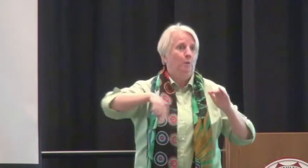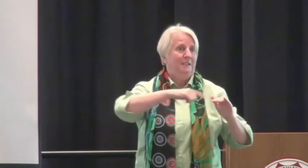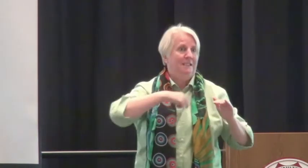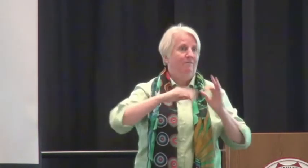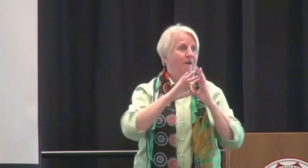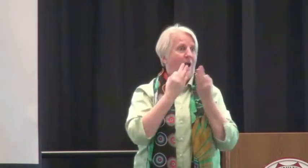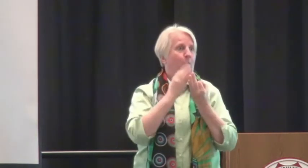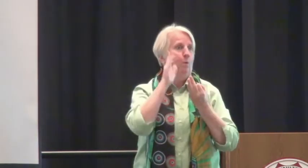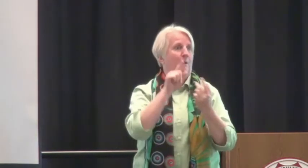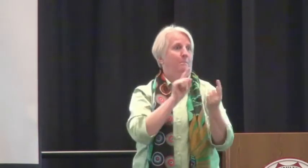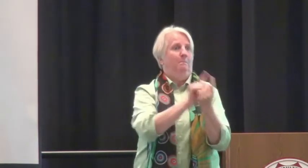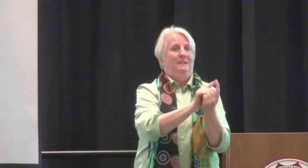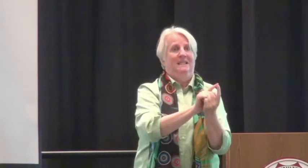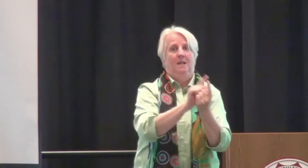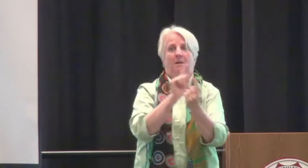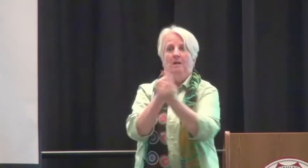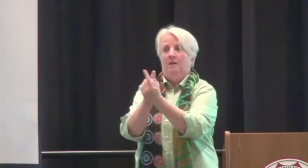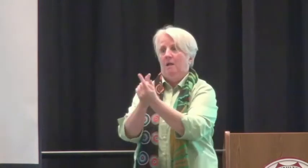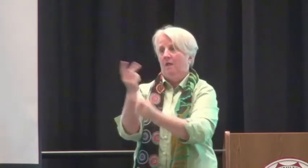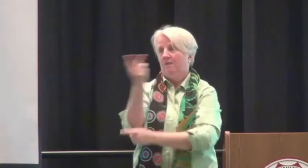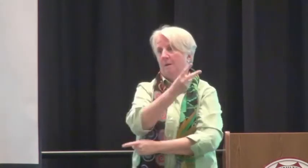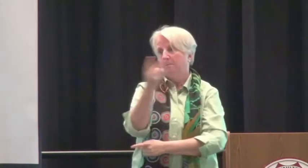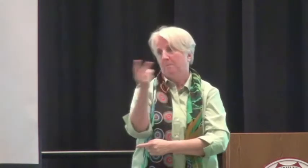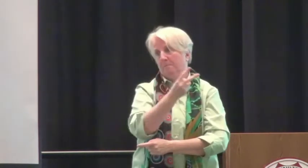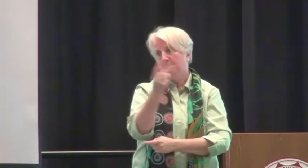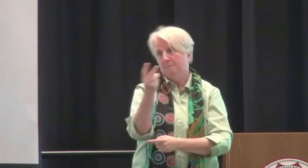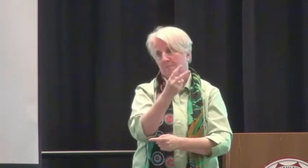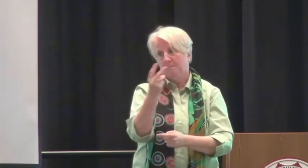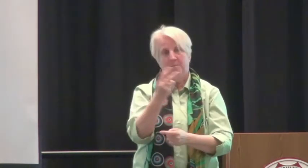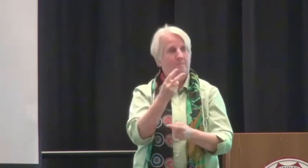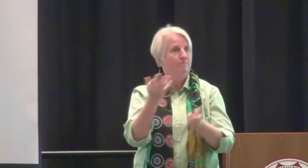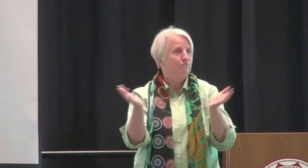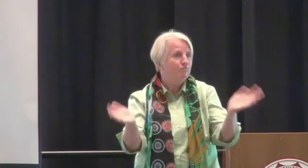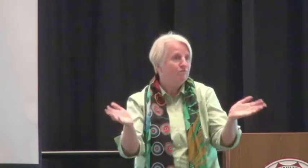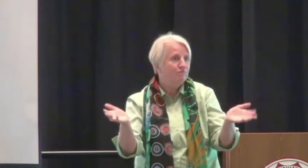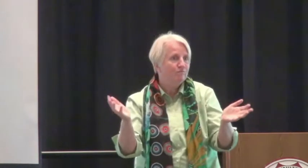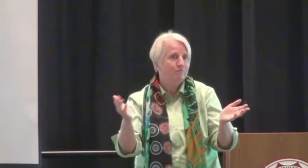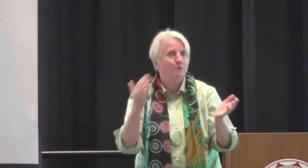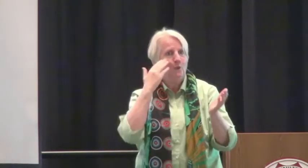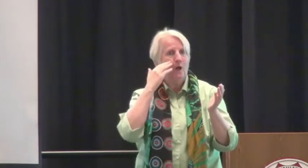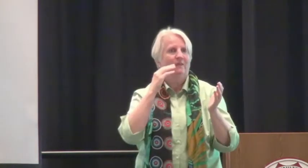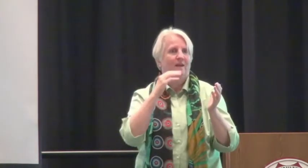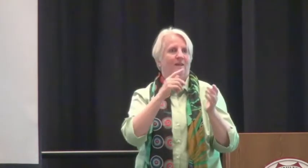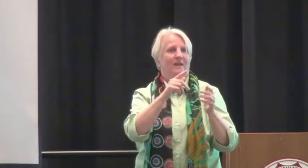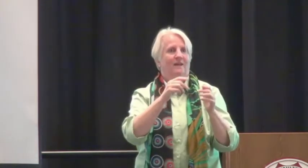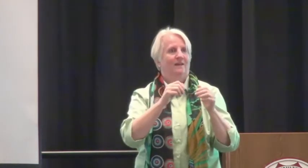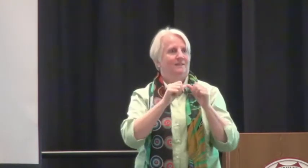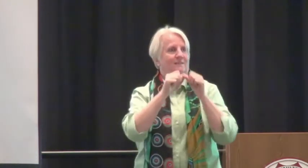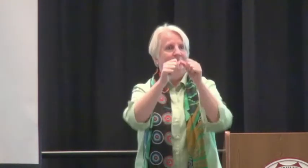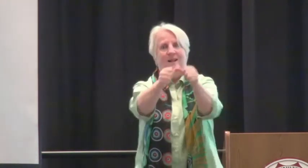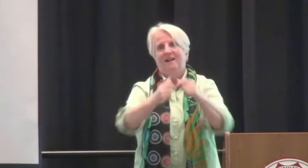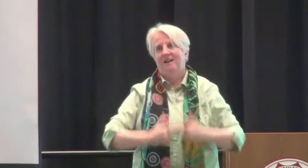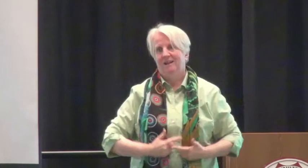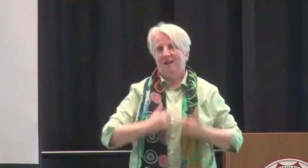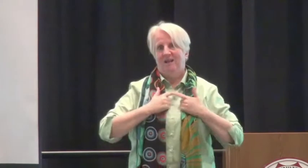individuals got those kidneys. And I am also hoping to meet the family members of who did receive the organ transplants.